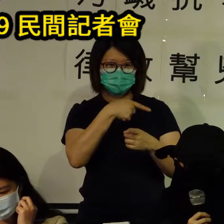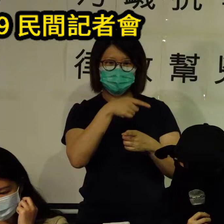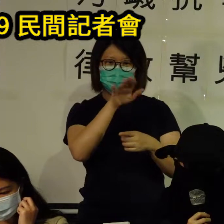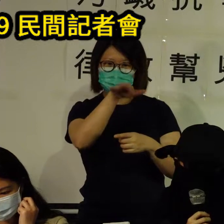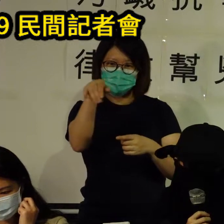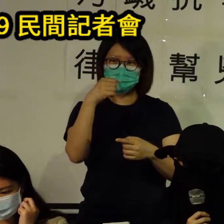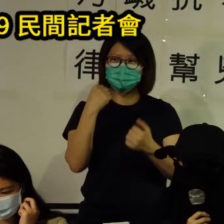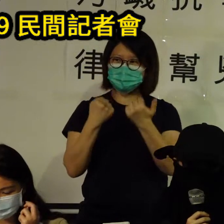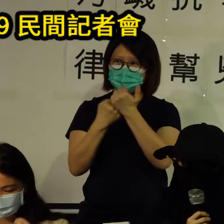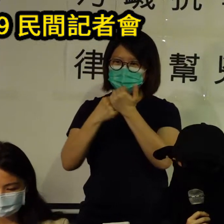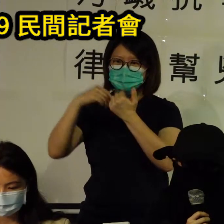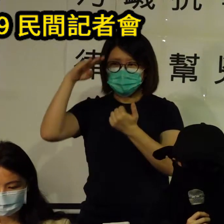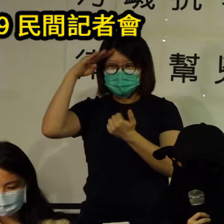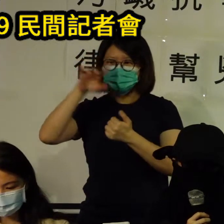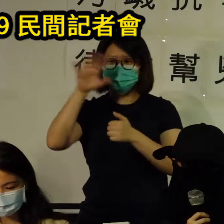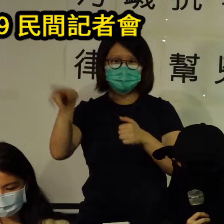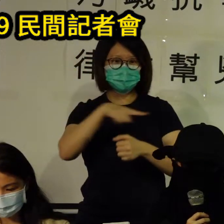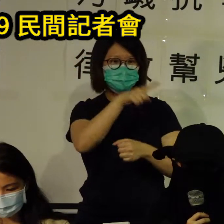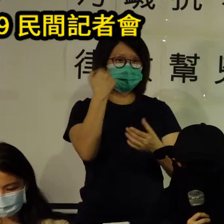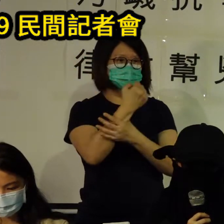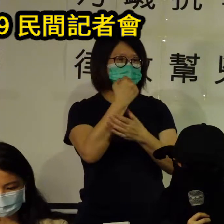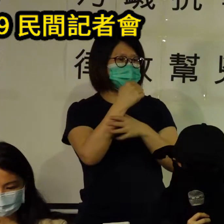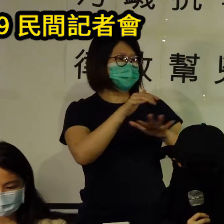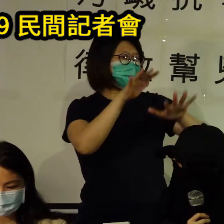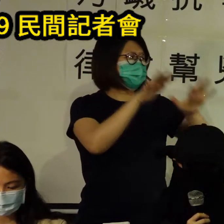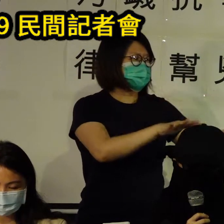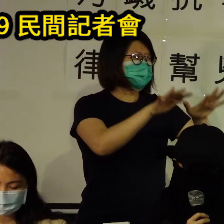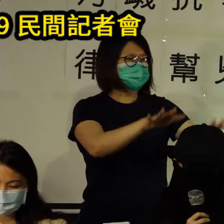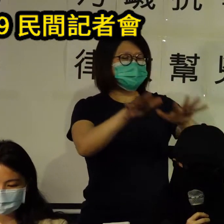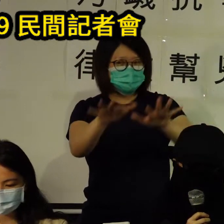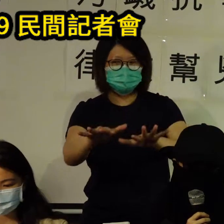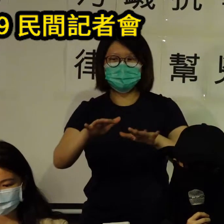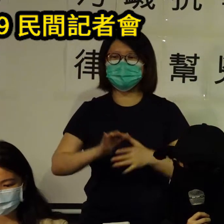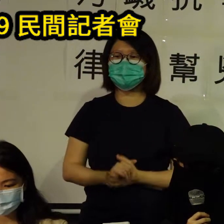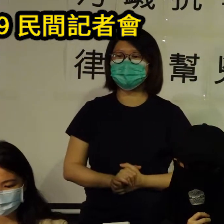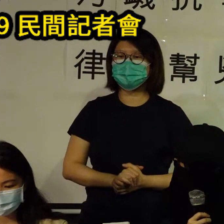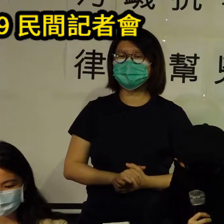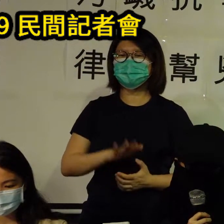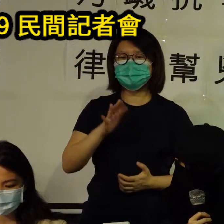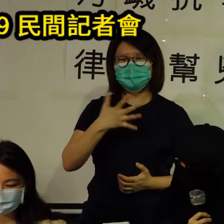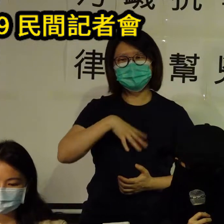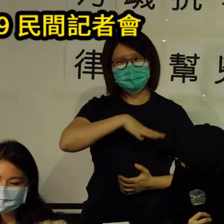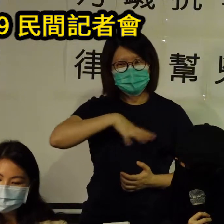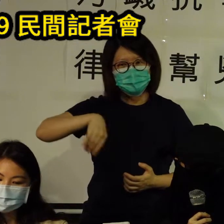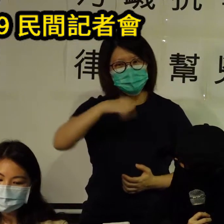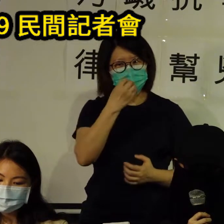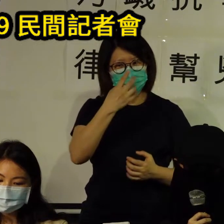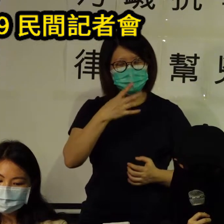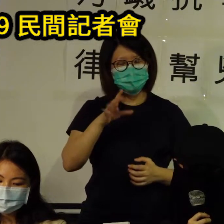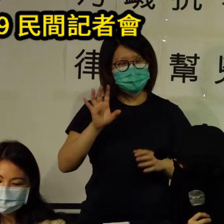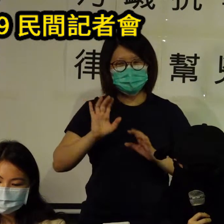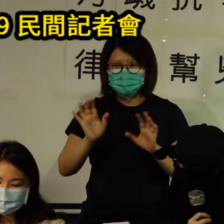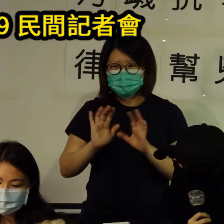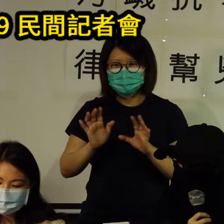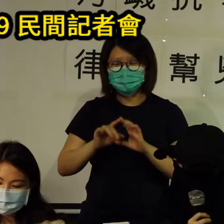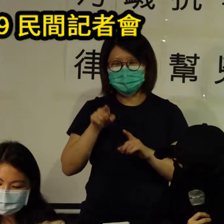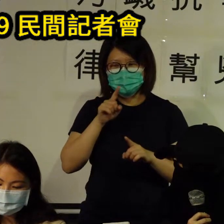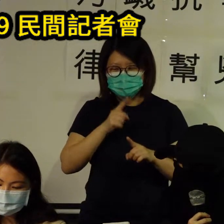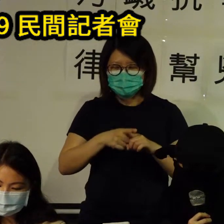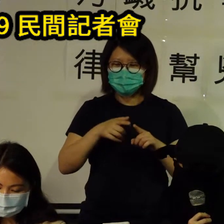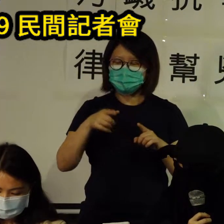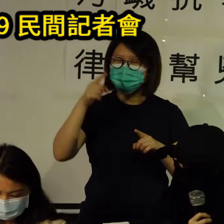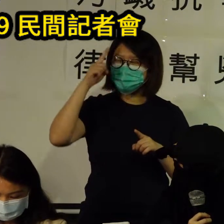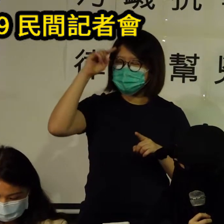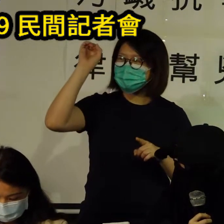so-called localist terrorism discourse While the police force serves as the militant front line against